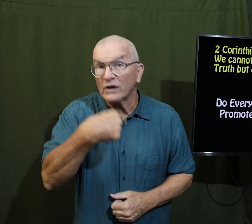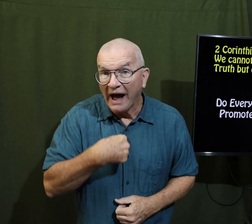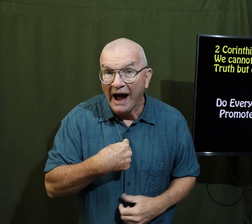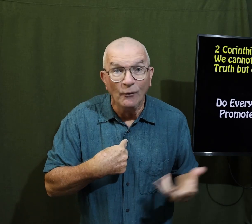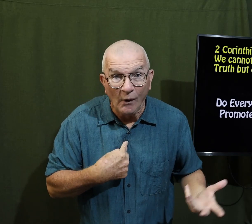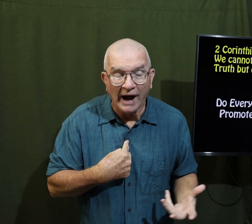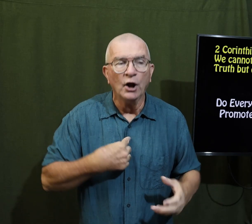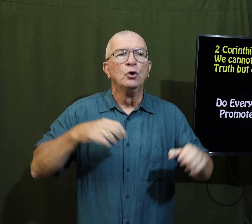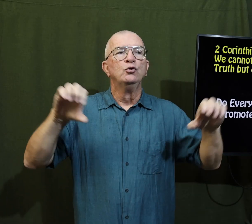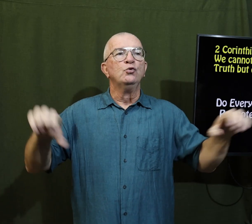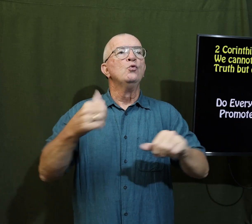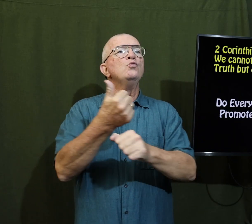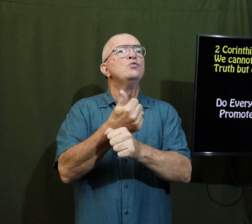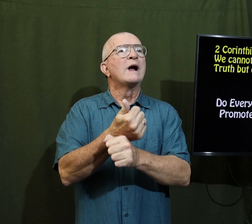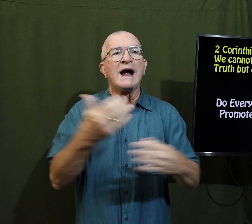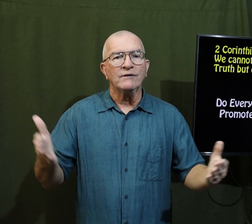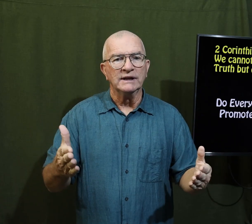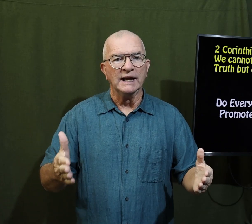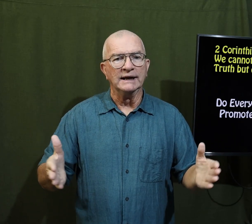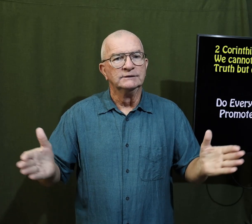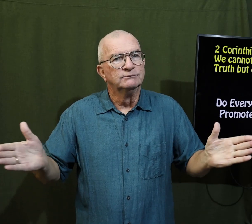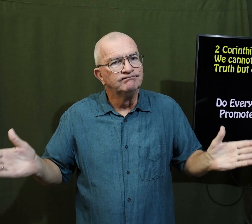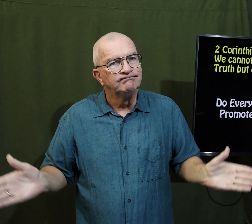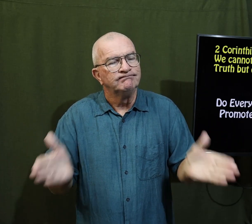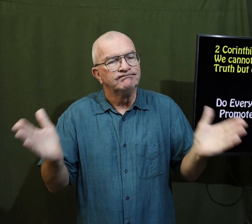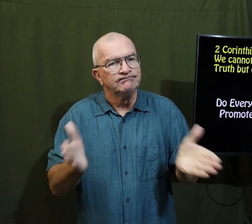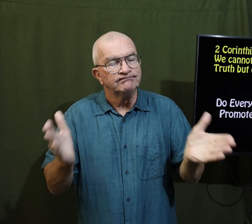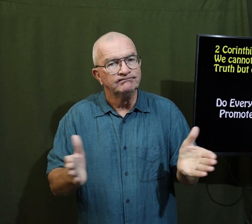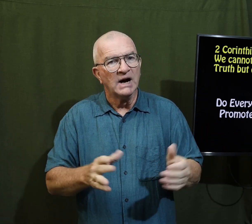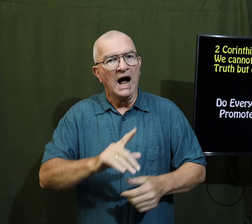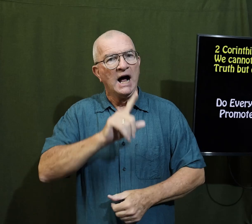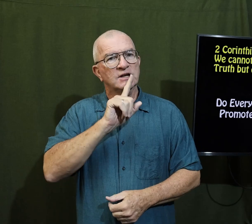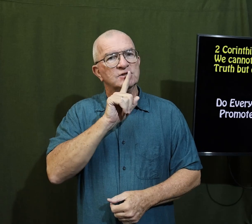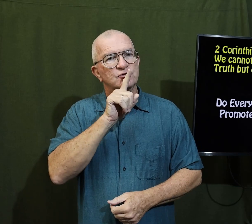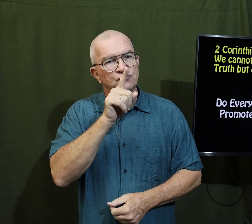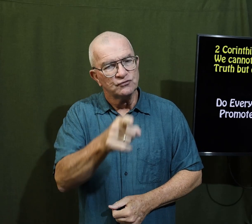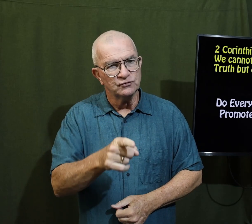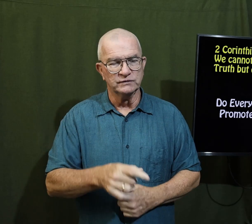you and I need to do everything to encourage the truth